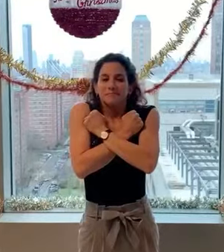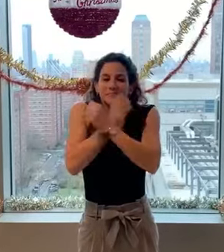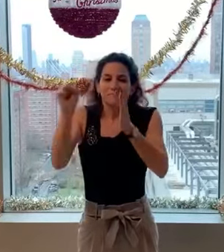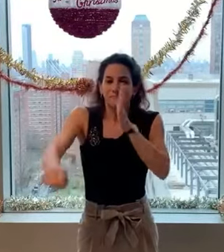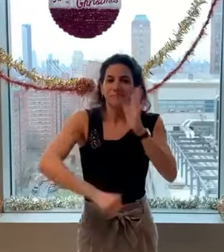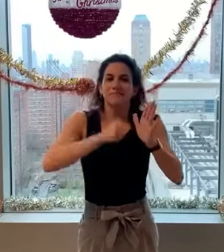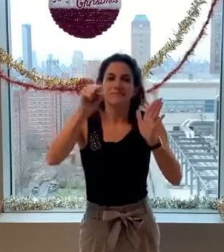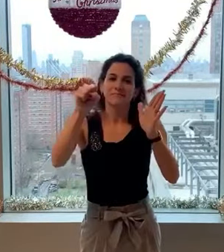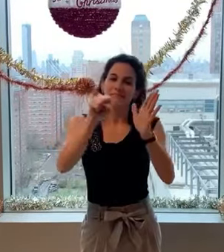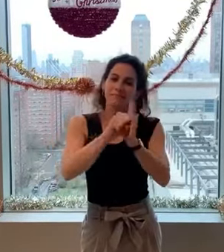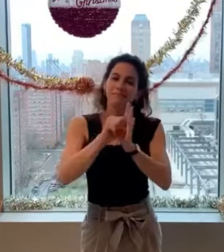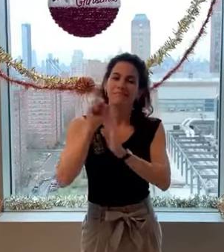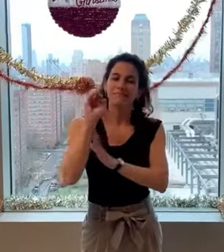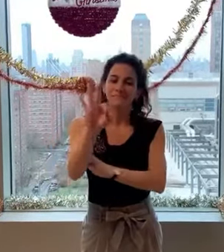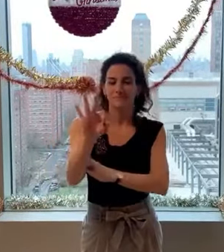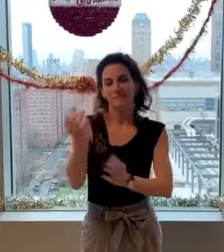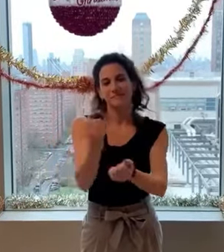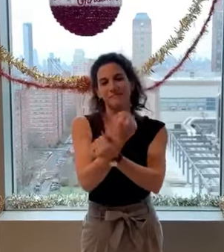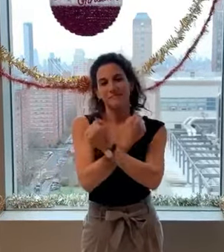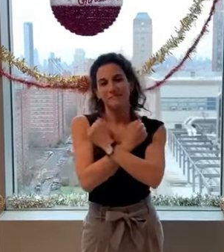Seasons are now